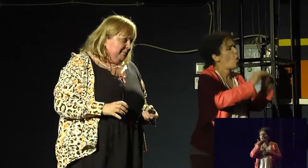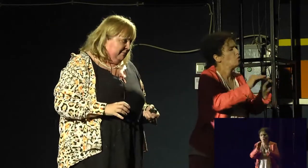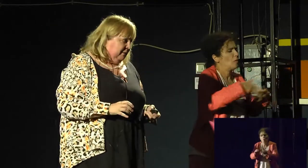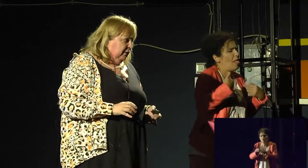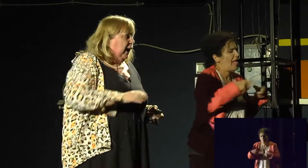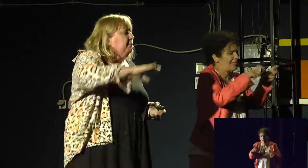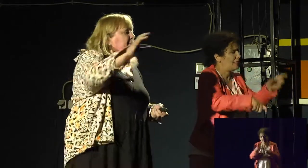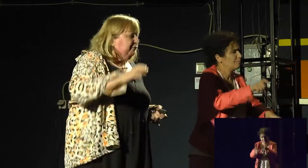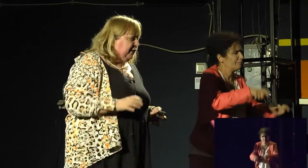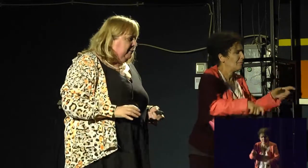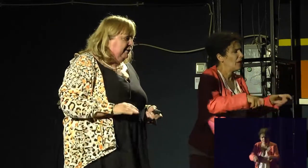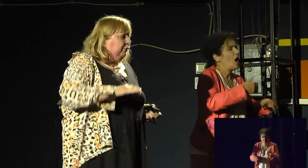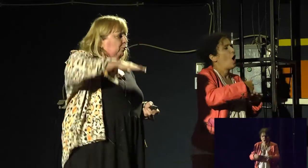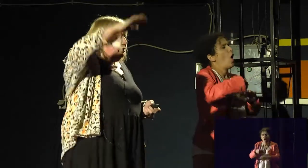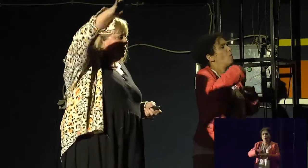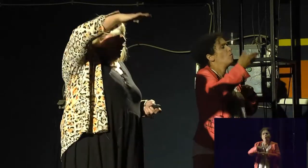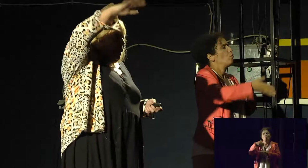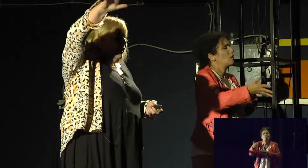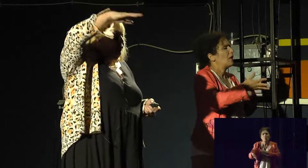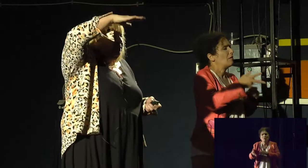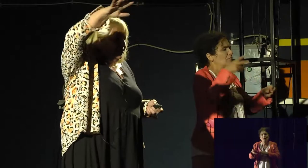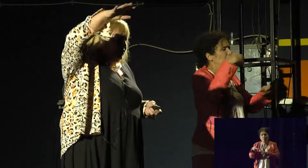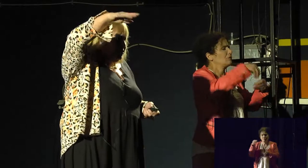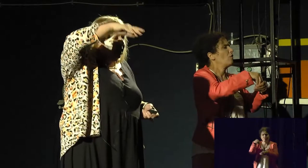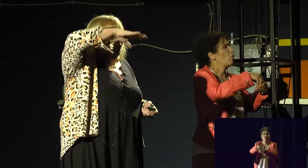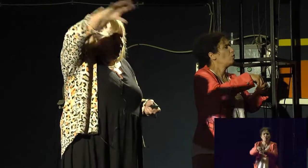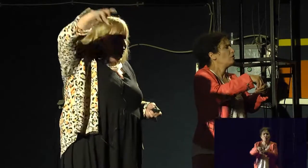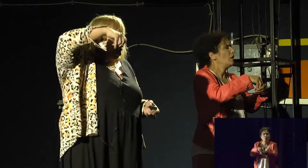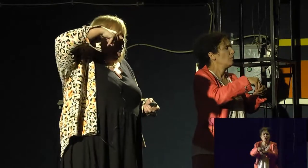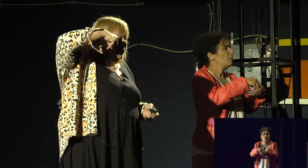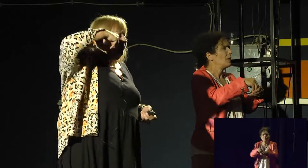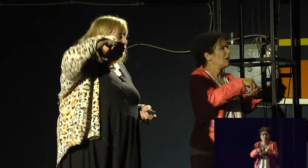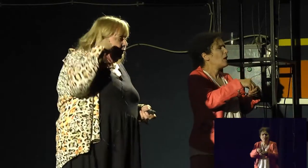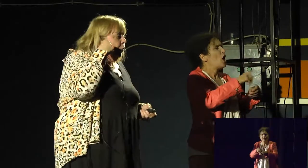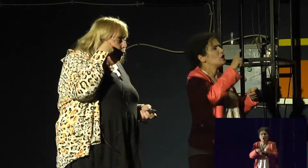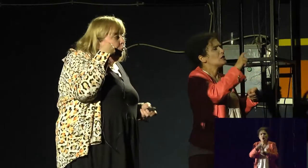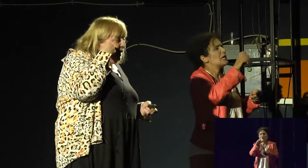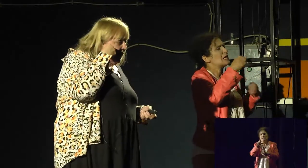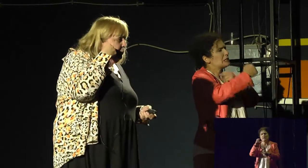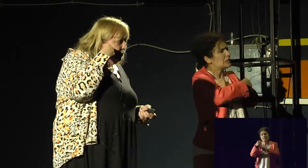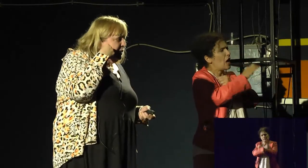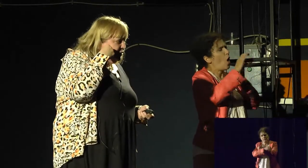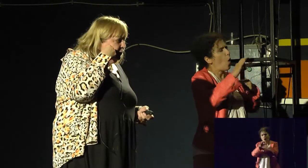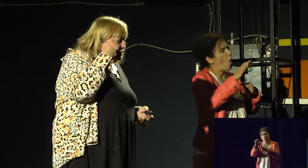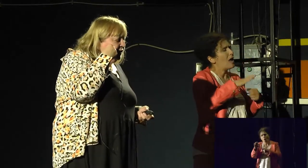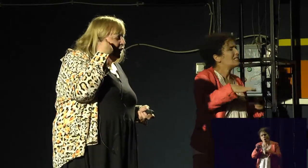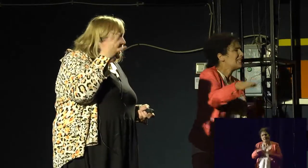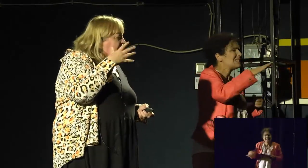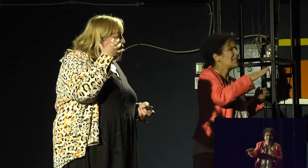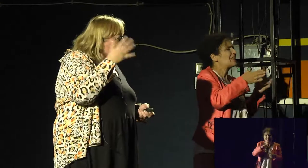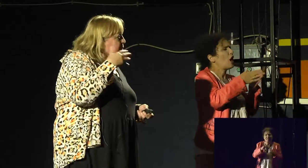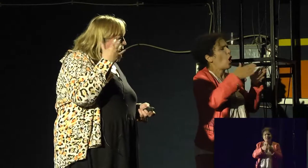WHO came in. IPPF came in. And all these high-level bosses were talking on the phone all day about masturbation.